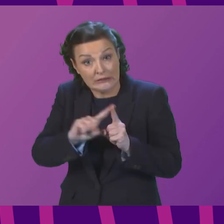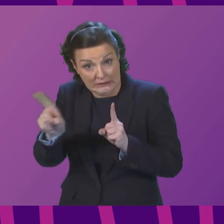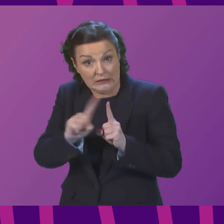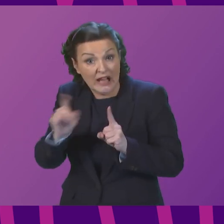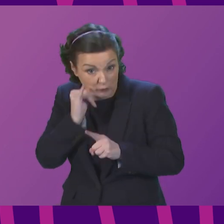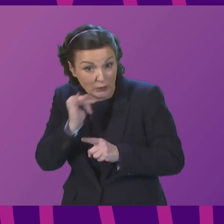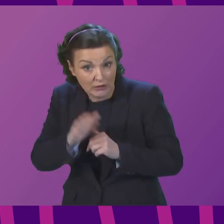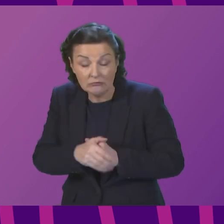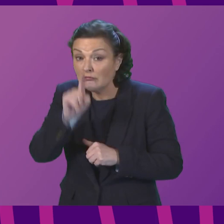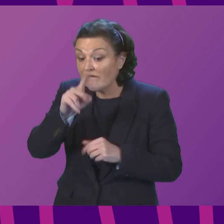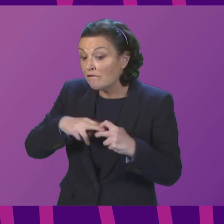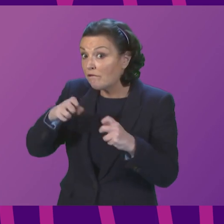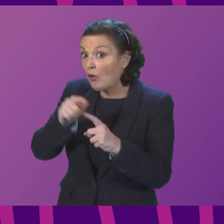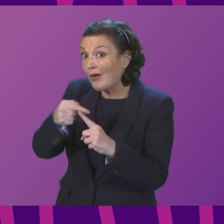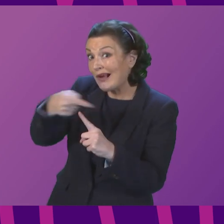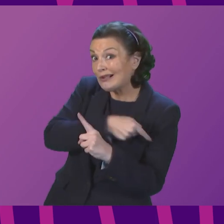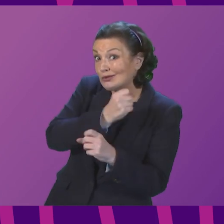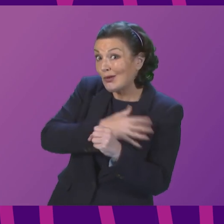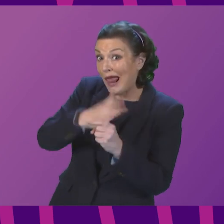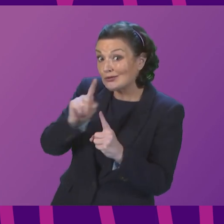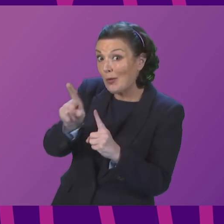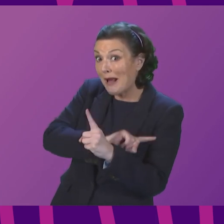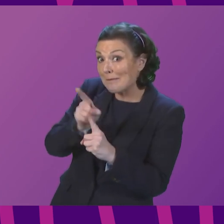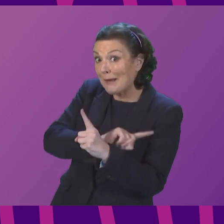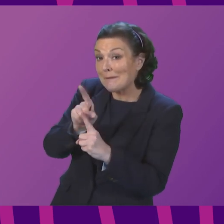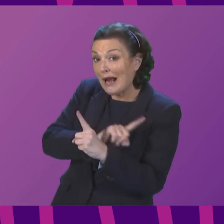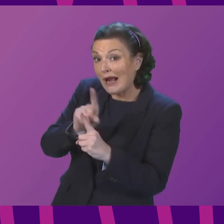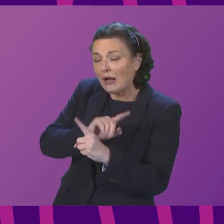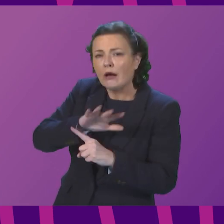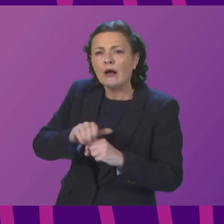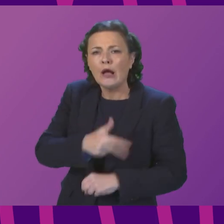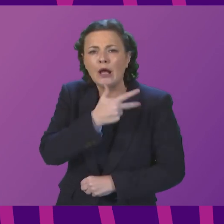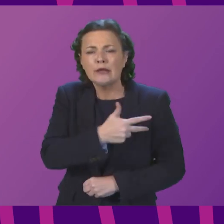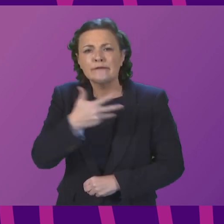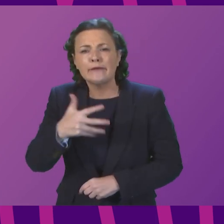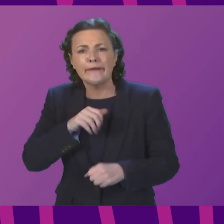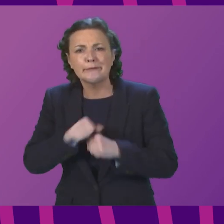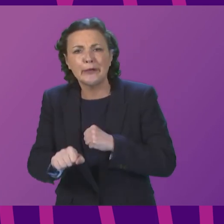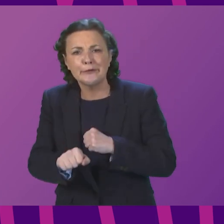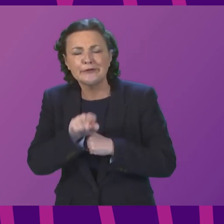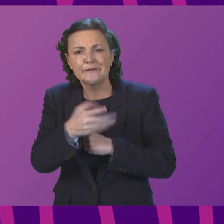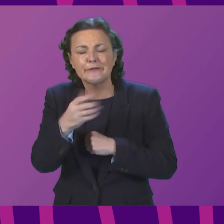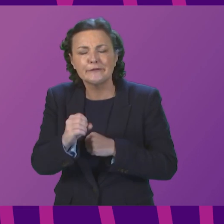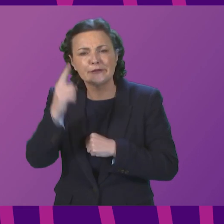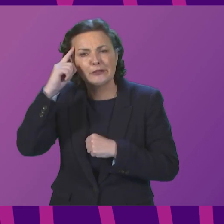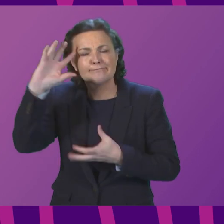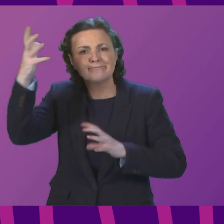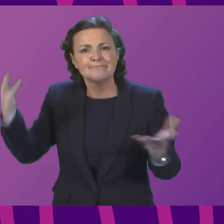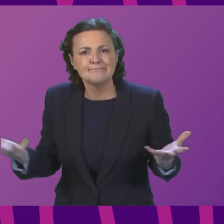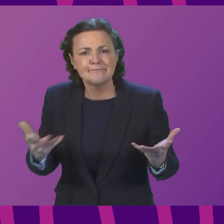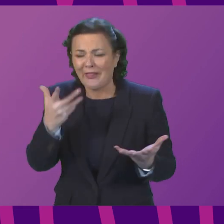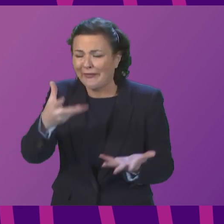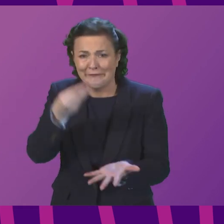Falkirk to Glasgow and back every day of the working week, it costs you £85.50. These